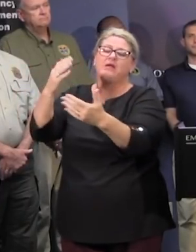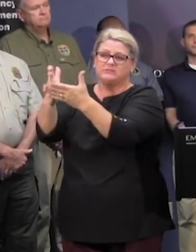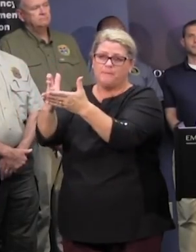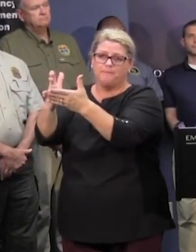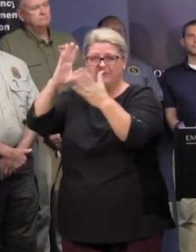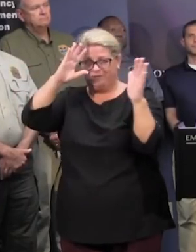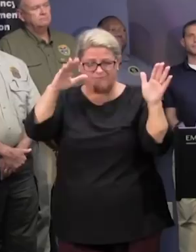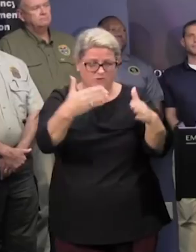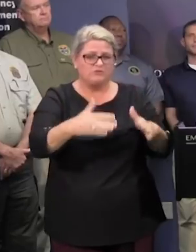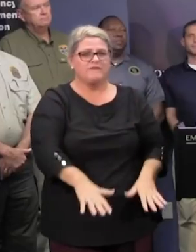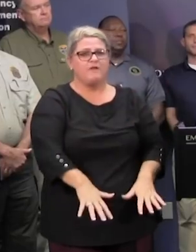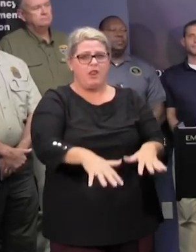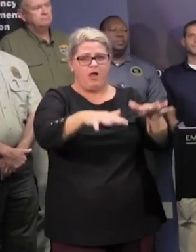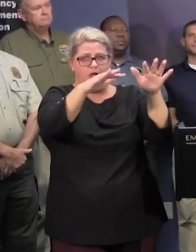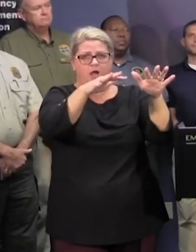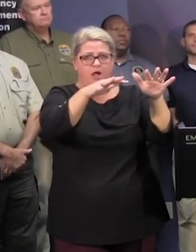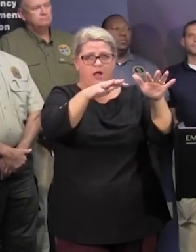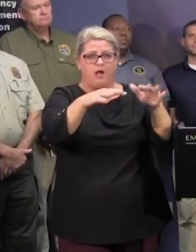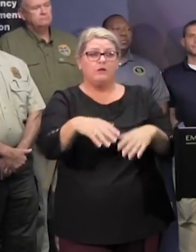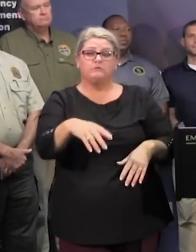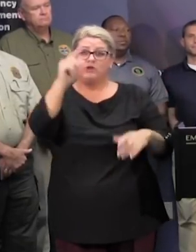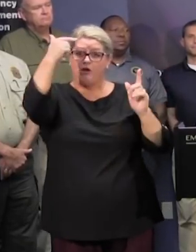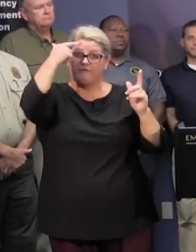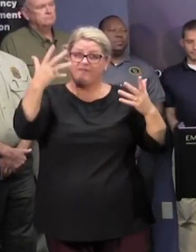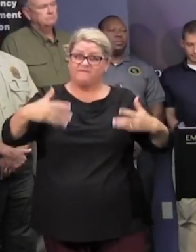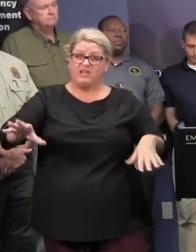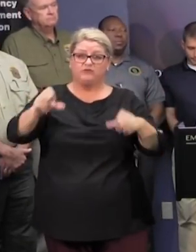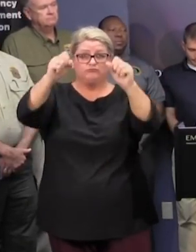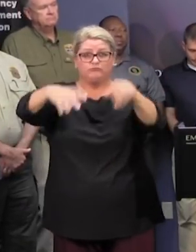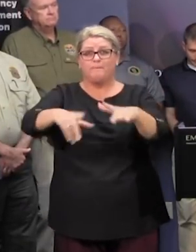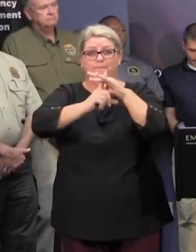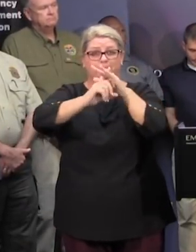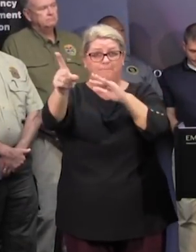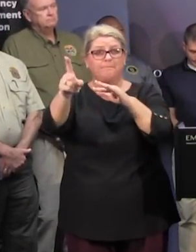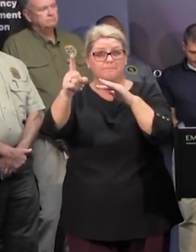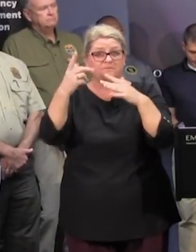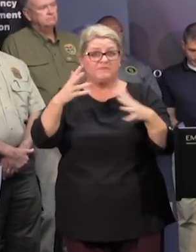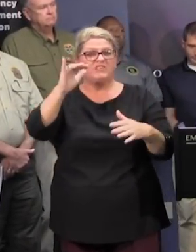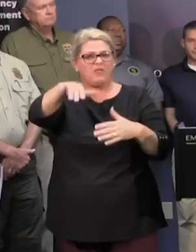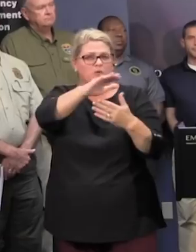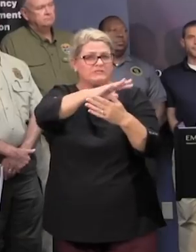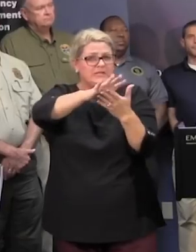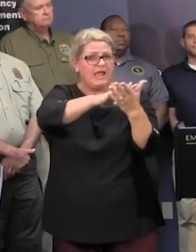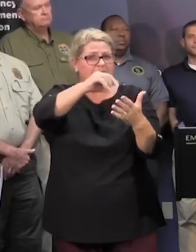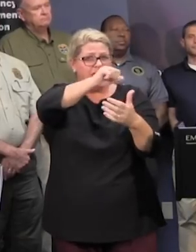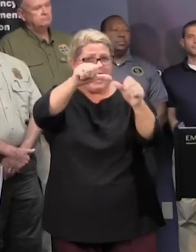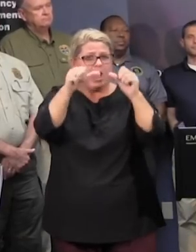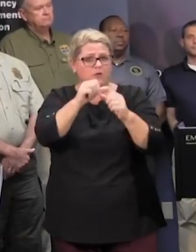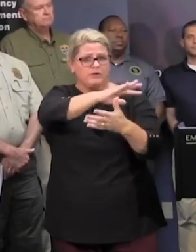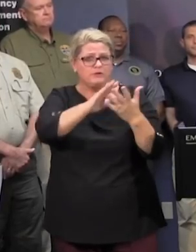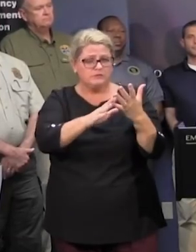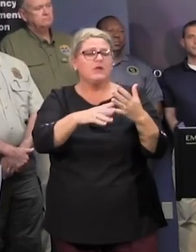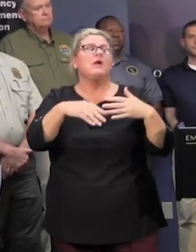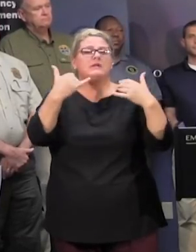now that the evacuation orders have been lifted and the counties that the governor announced we're working to release these